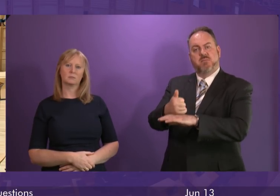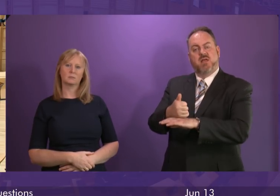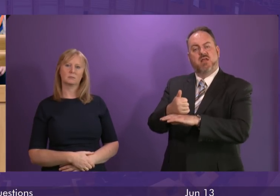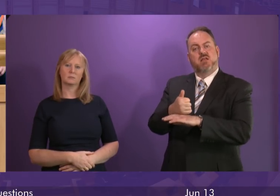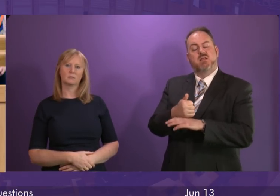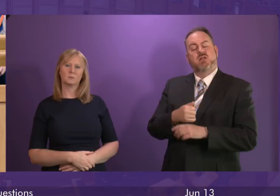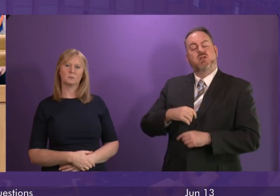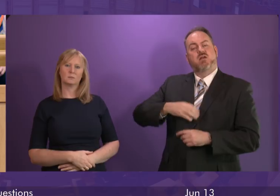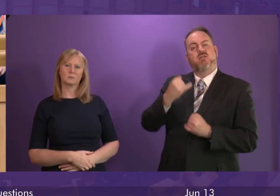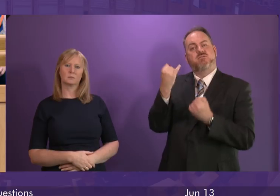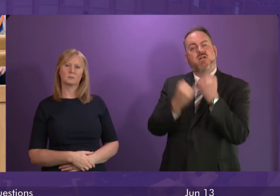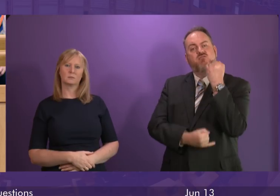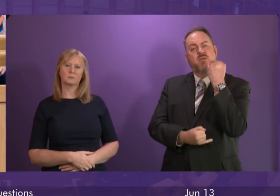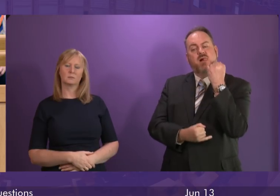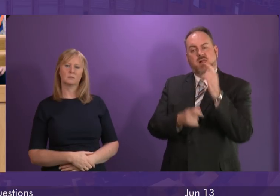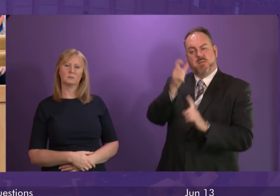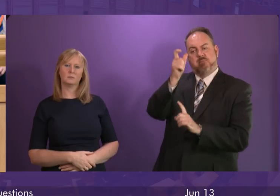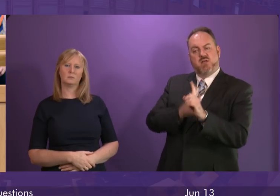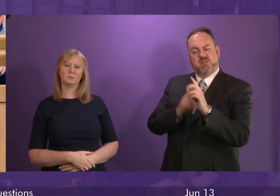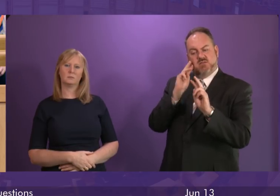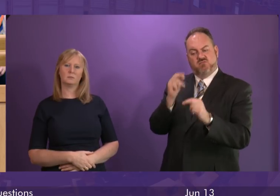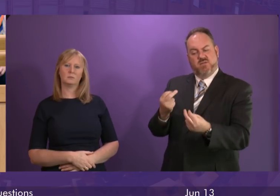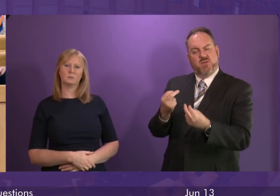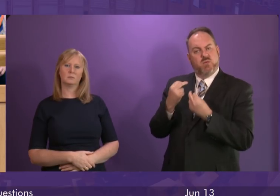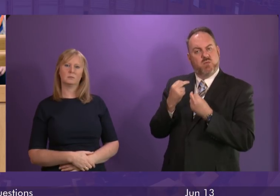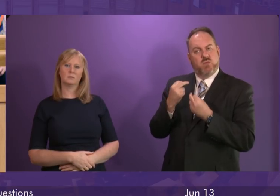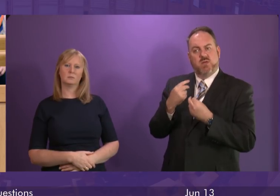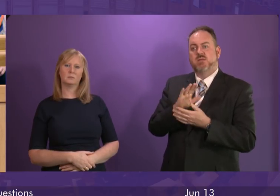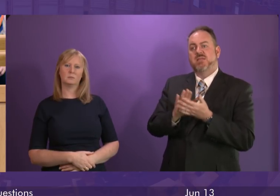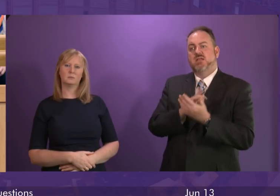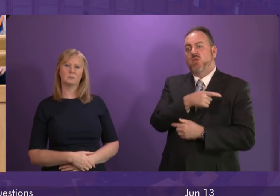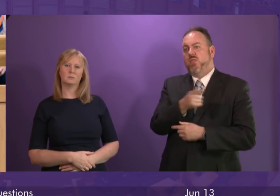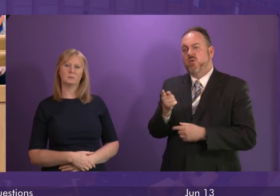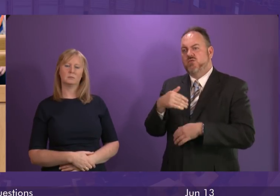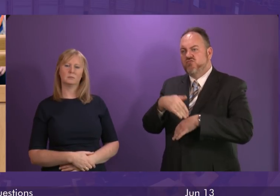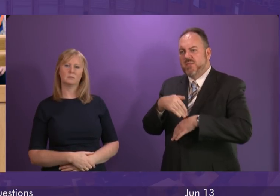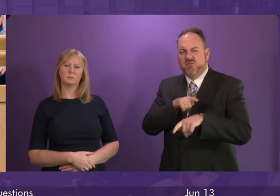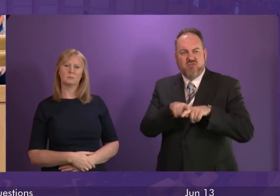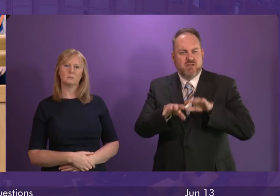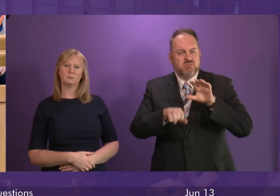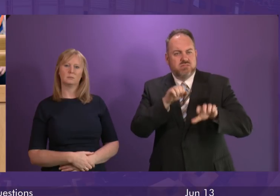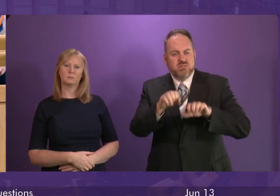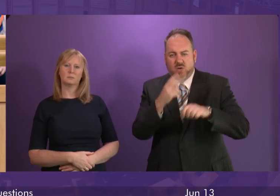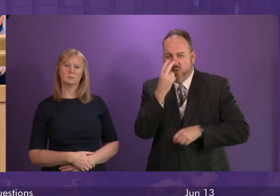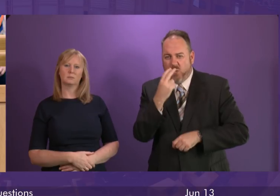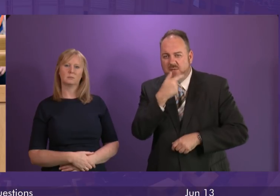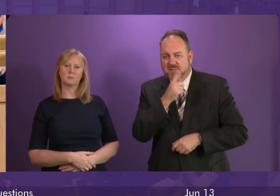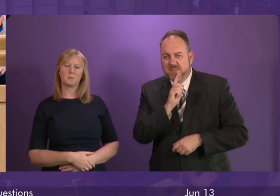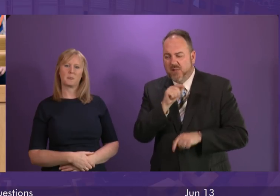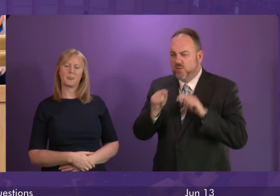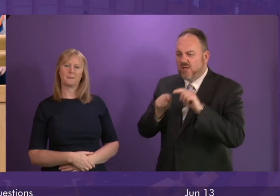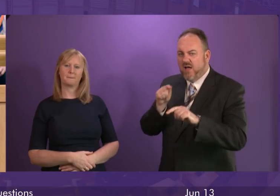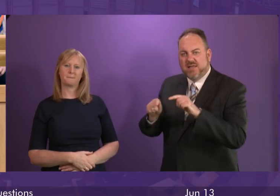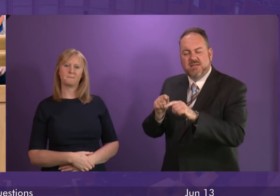year ago after it was recommended by the Brackadale Review. This would see those who commit crimes targeted at the elderly and disabled punished more